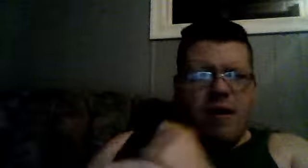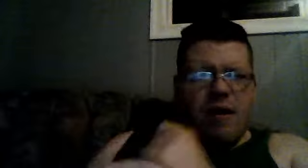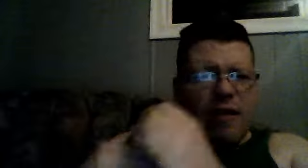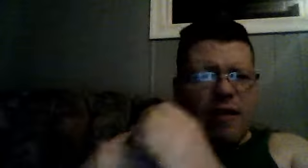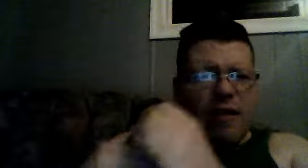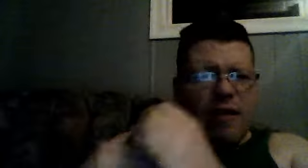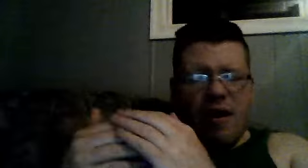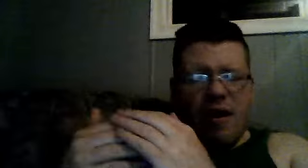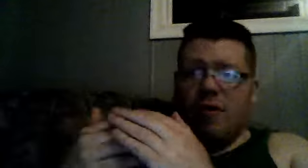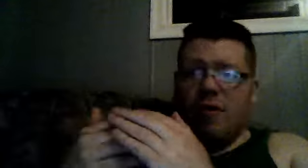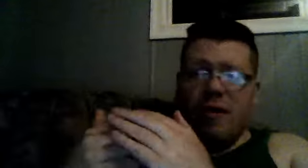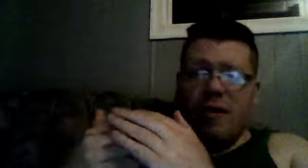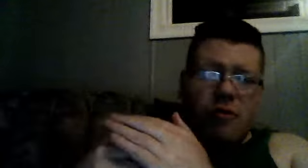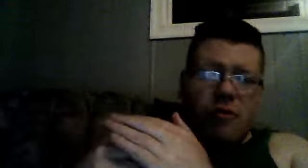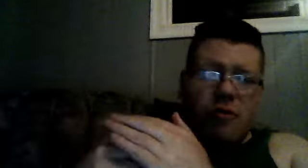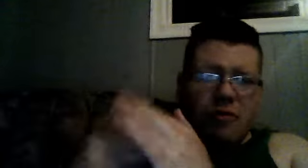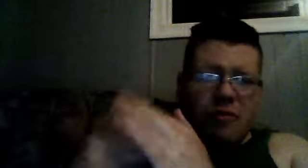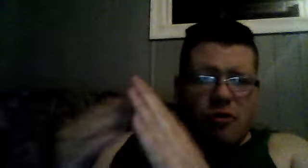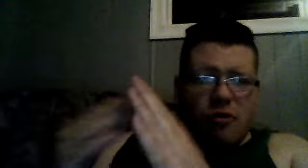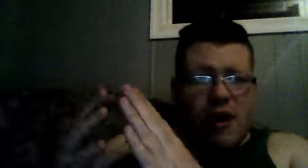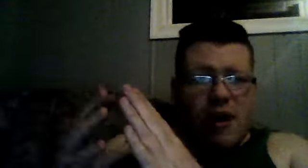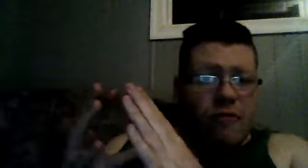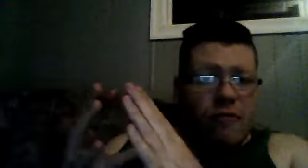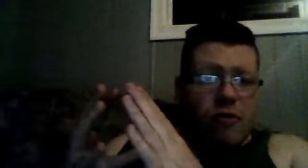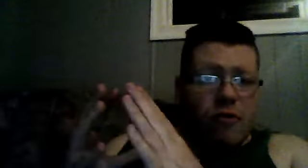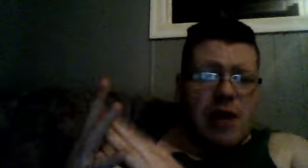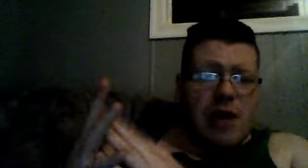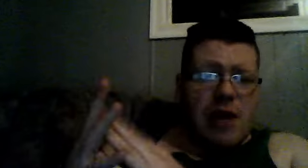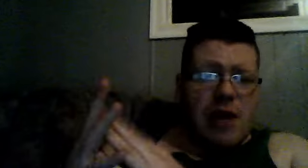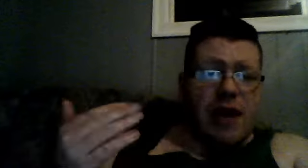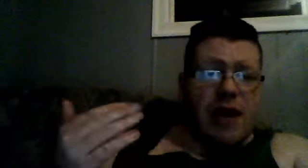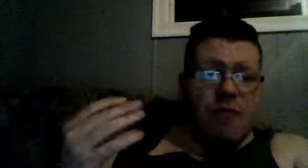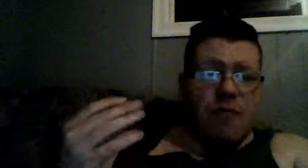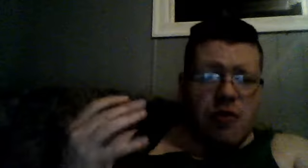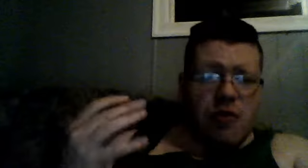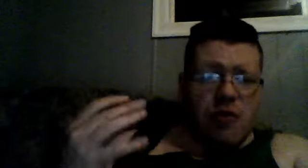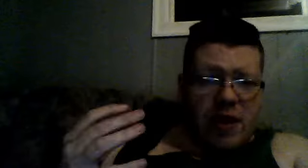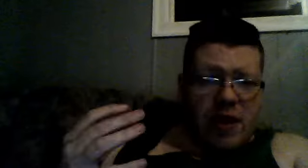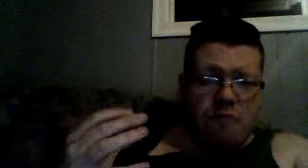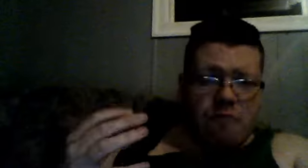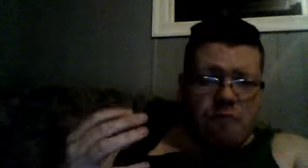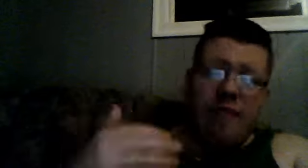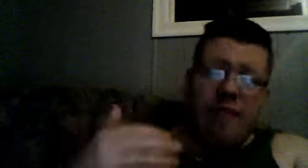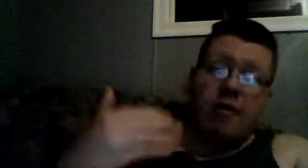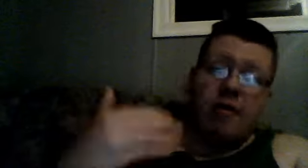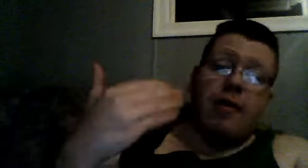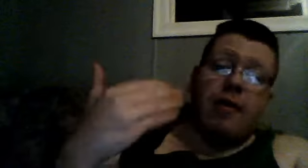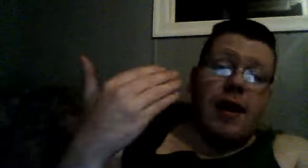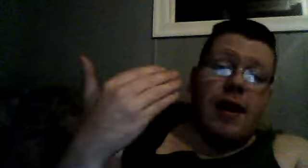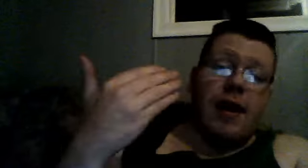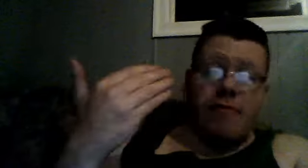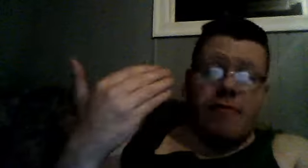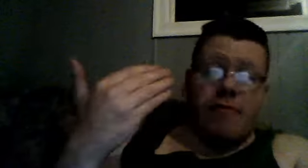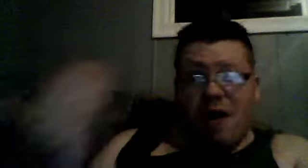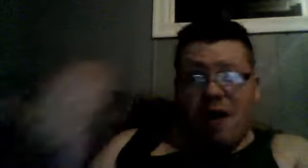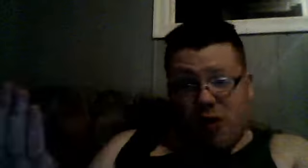if you have to do a, for example, a movie based on a franchise,